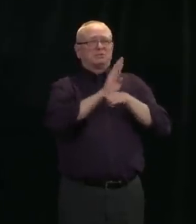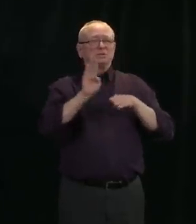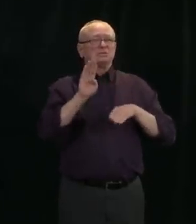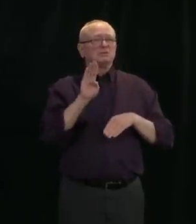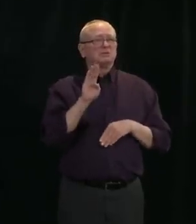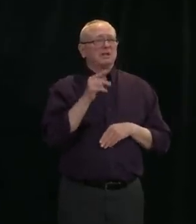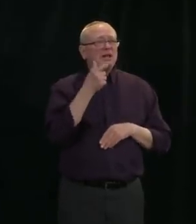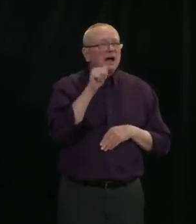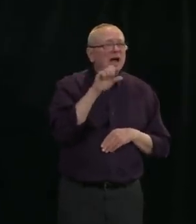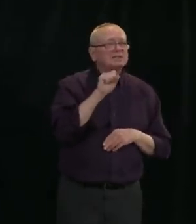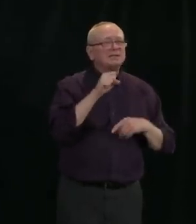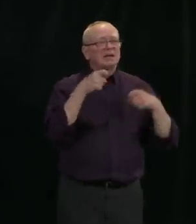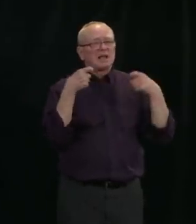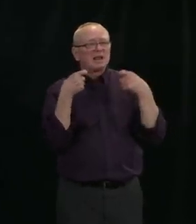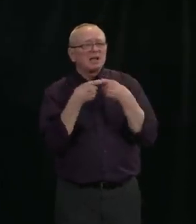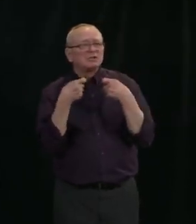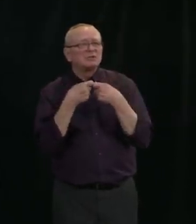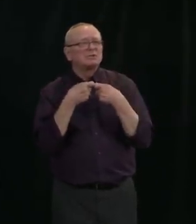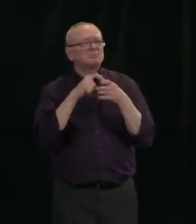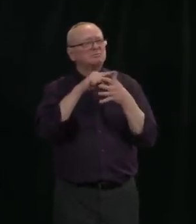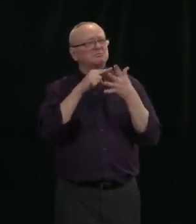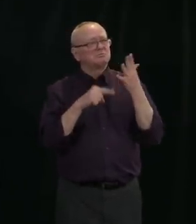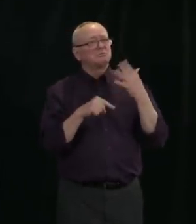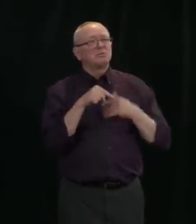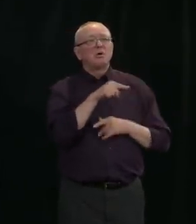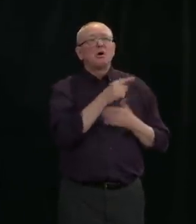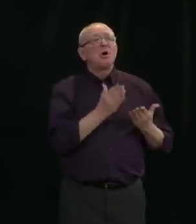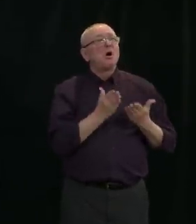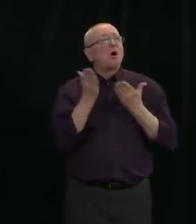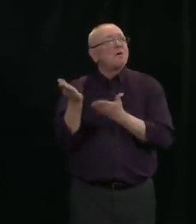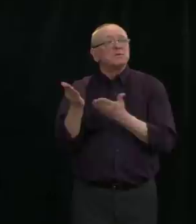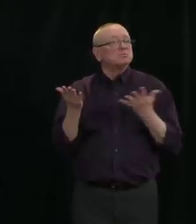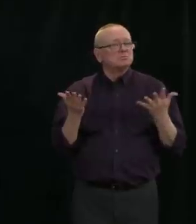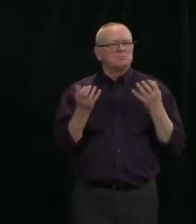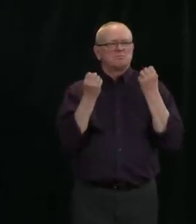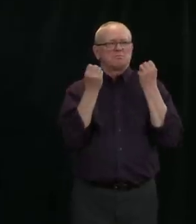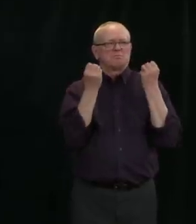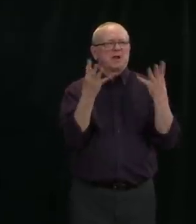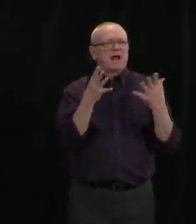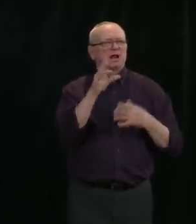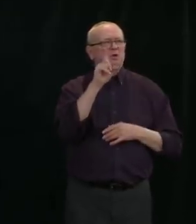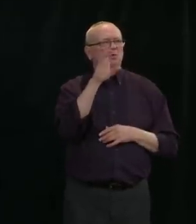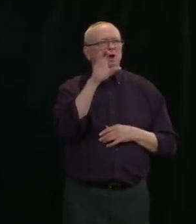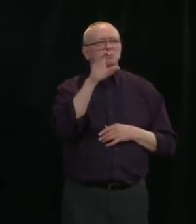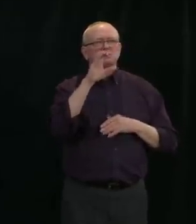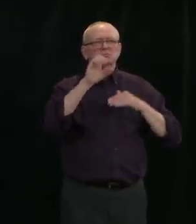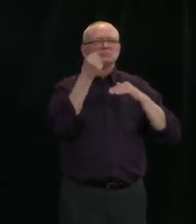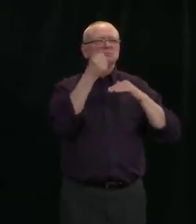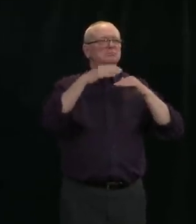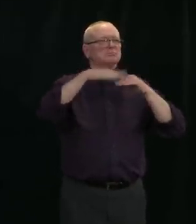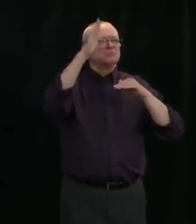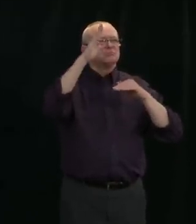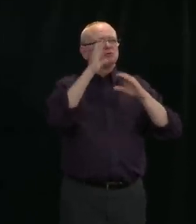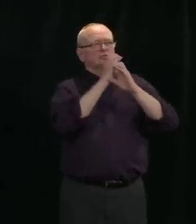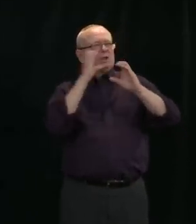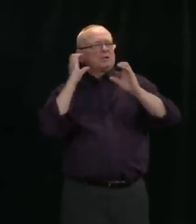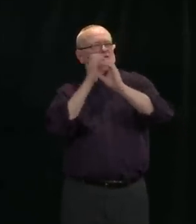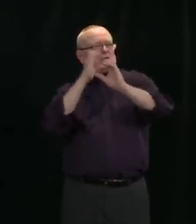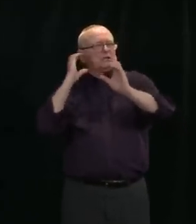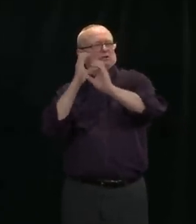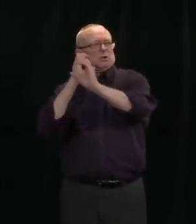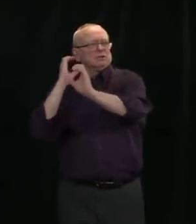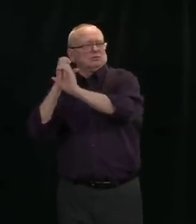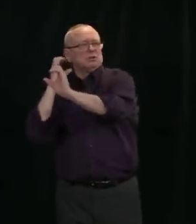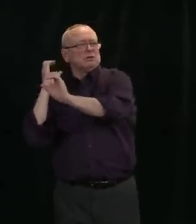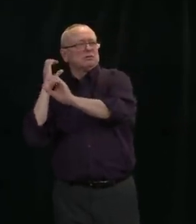several hundred trailers, if necessary. These could be used for COVID testing, treatment, and quarantining, especially in